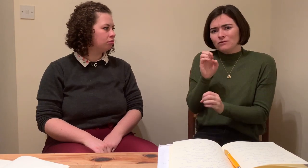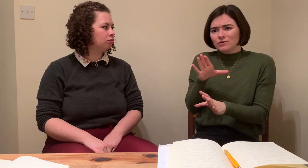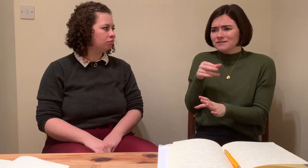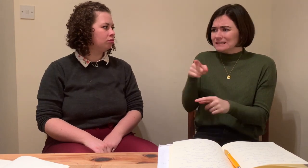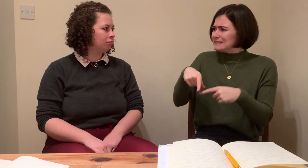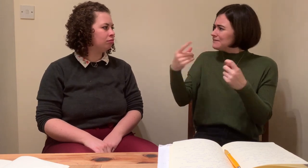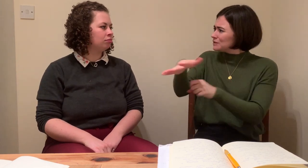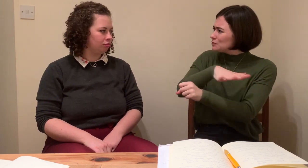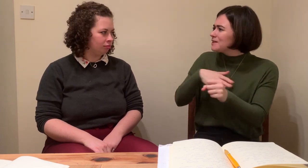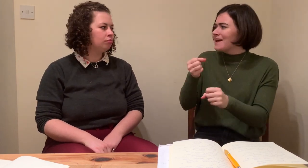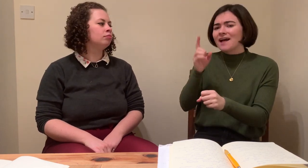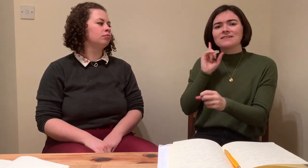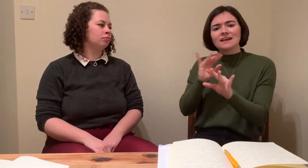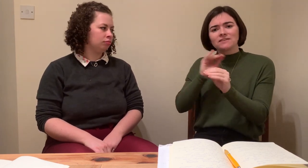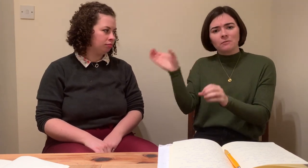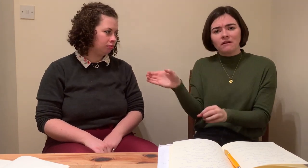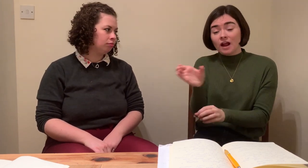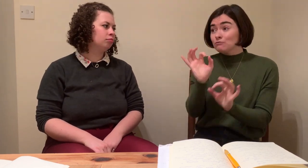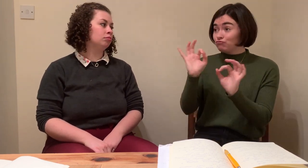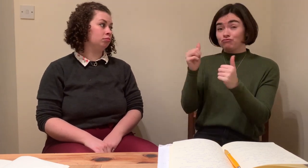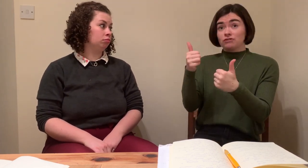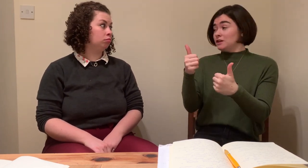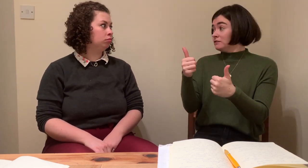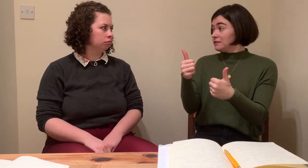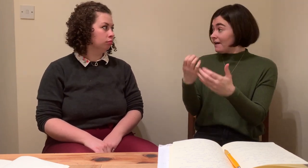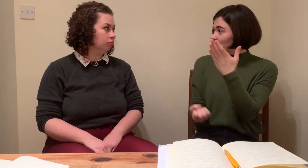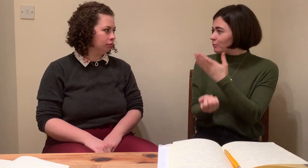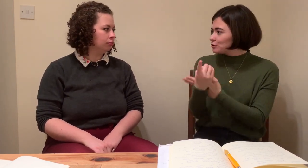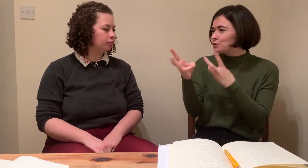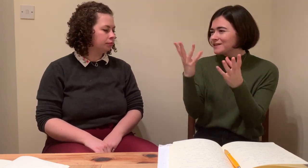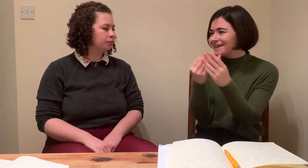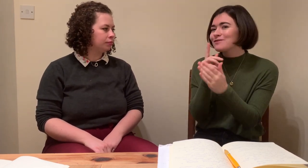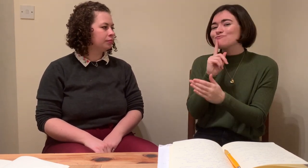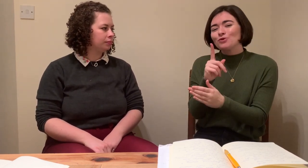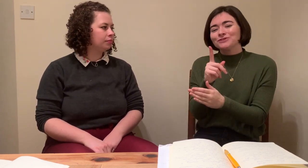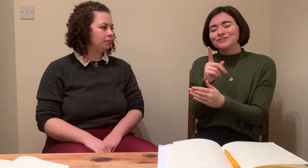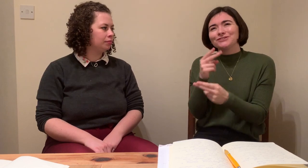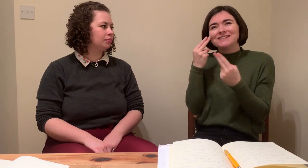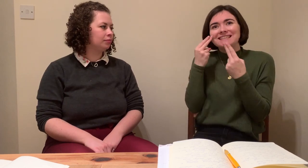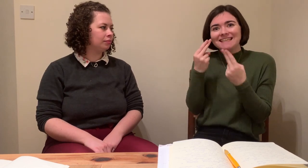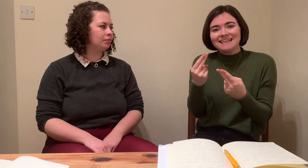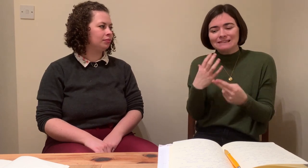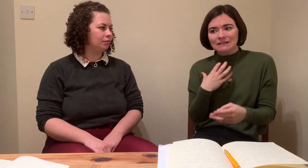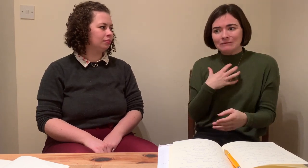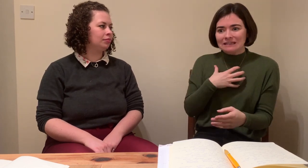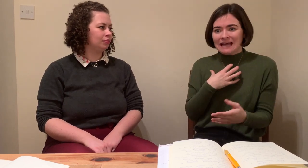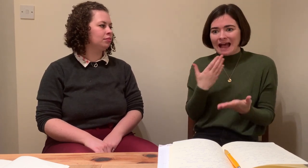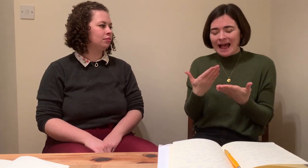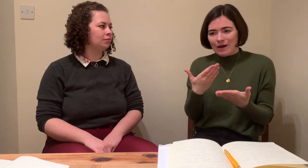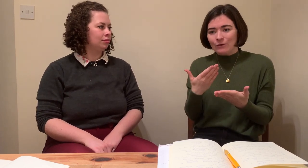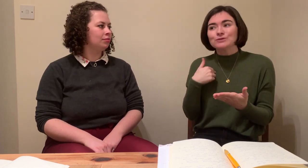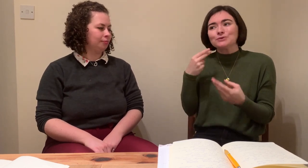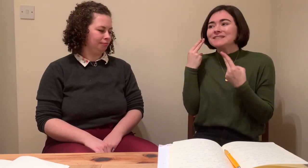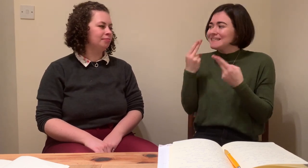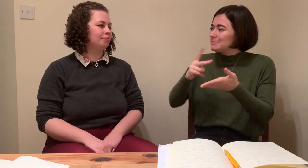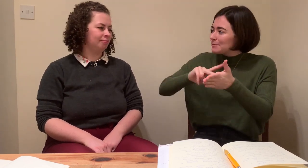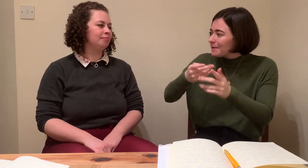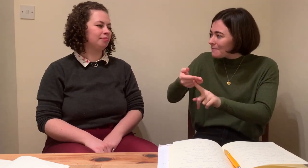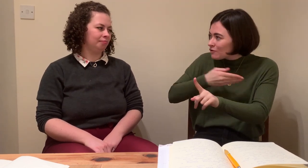how deaf interpreters, like this is research I've done about how deaf interpreters get a job. Well, really, it's a situation where a hearing interpreter